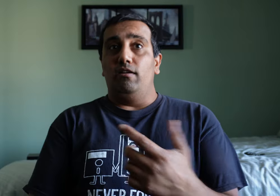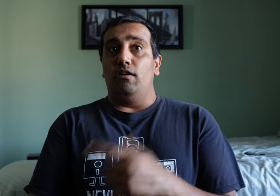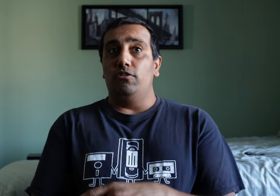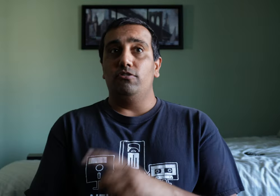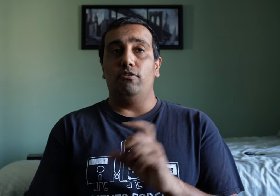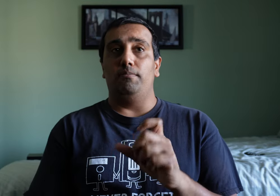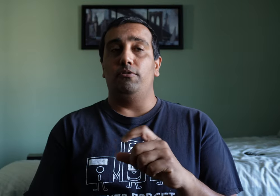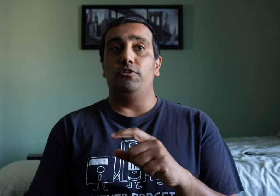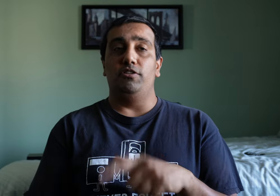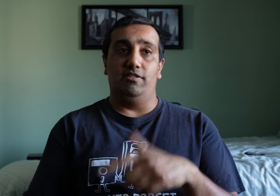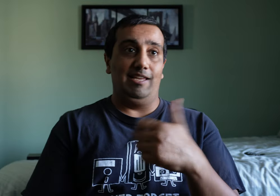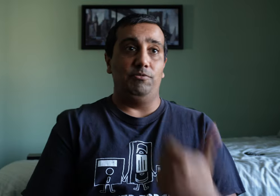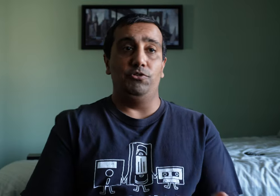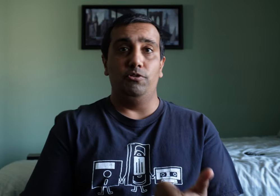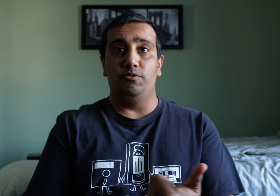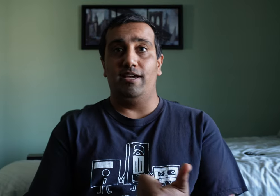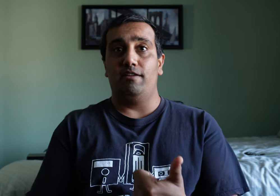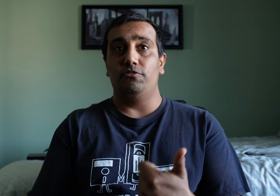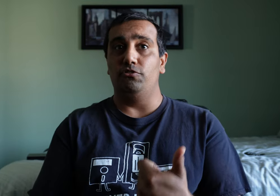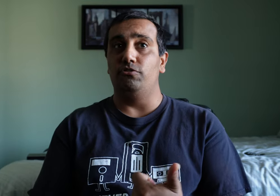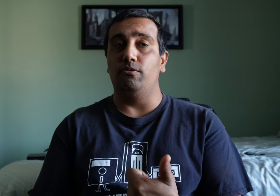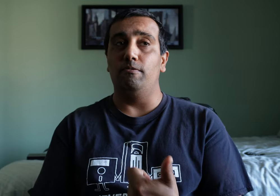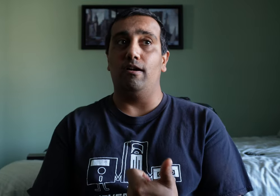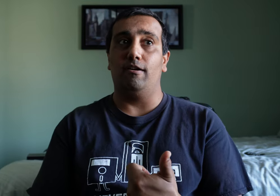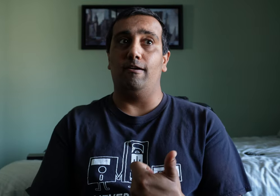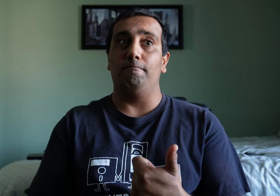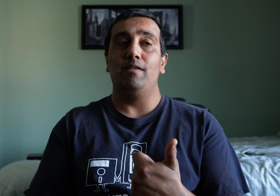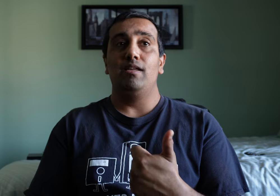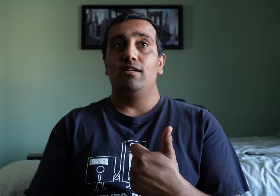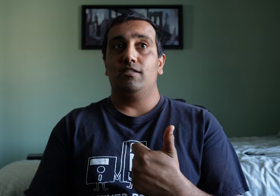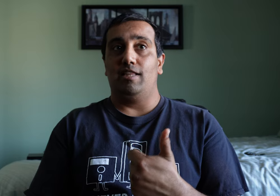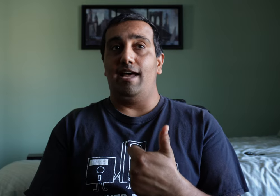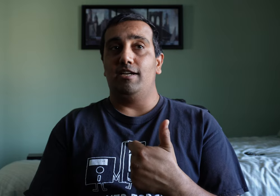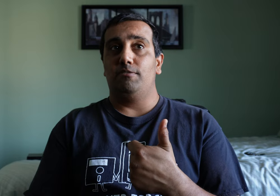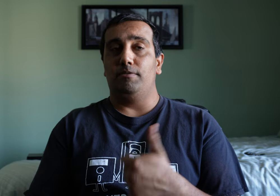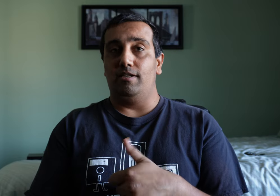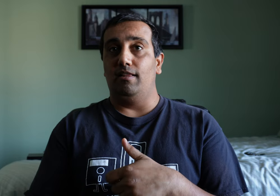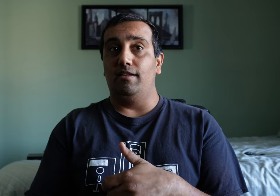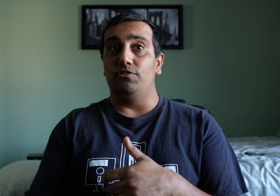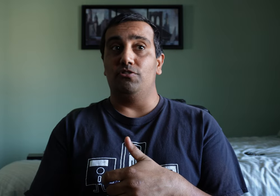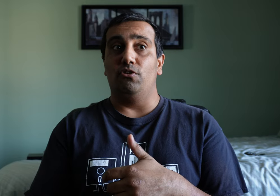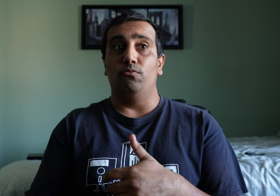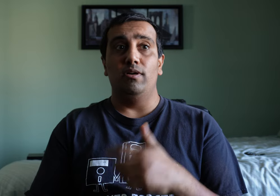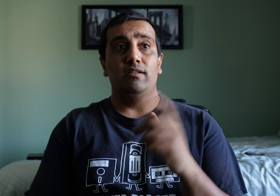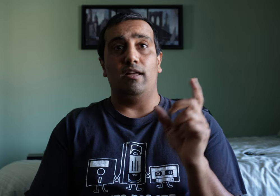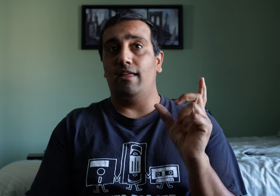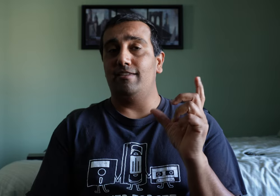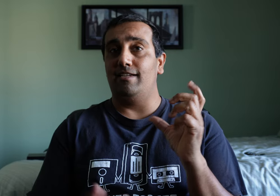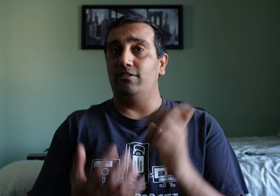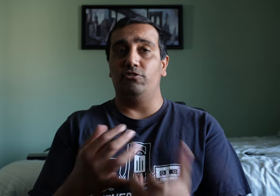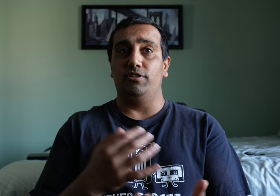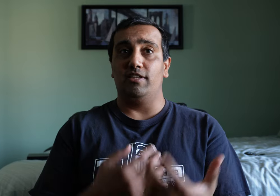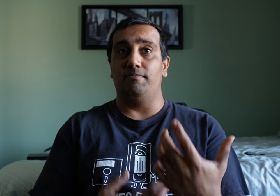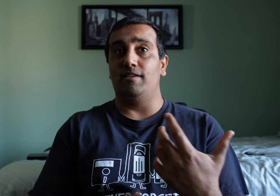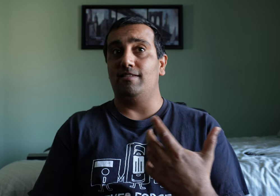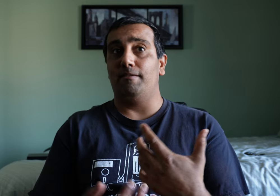are also uploaded to the same YouTube channel, youtube.com slash PatelN01. I usually set up things like